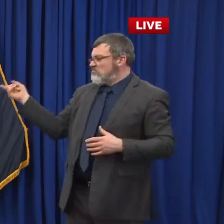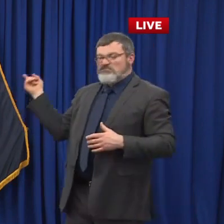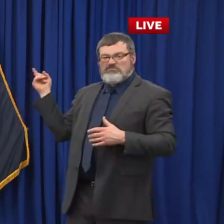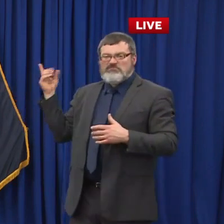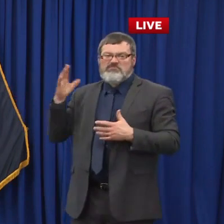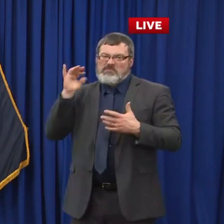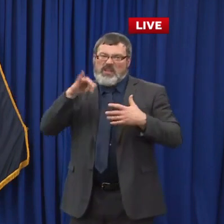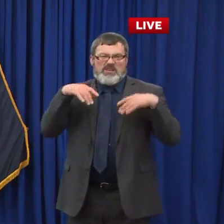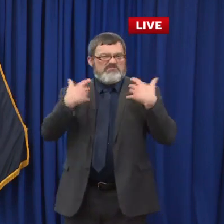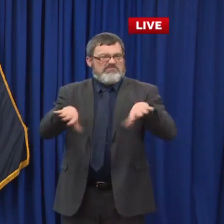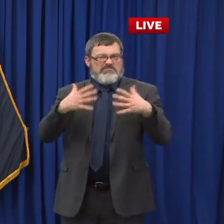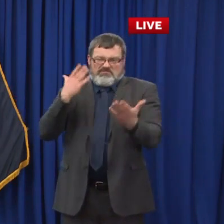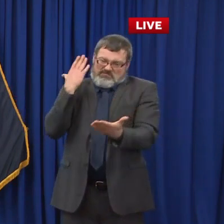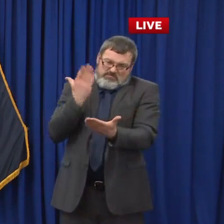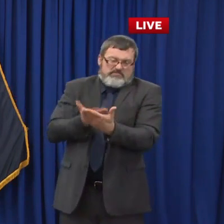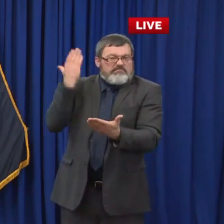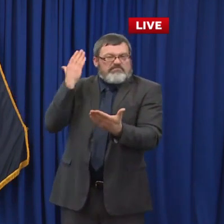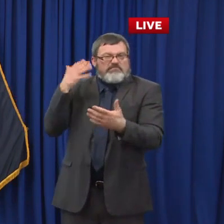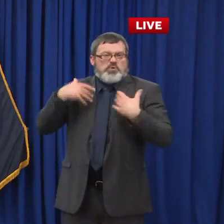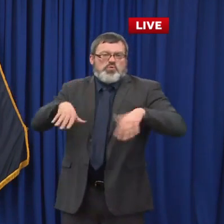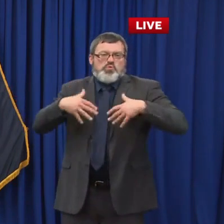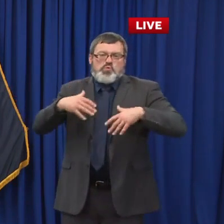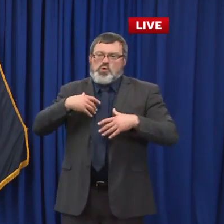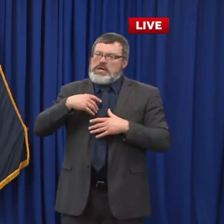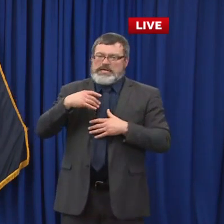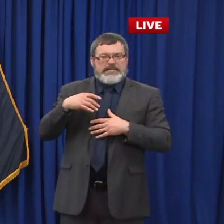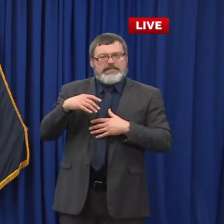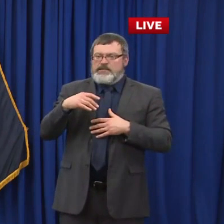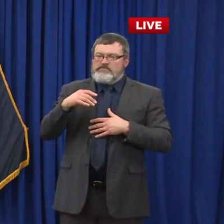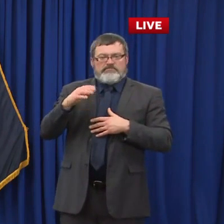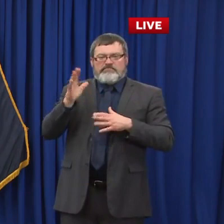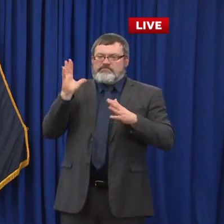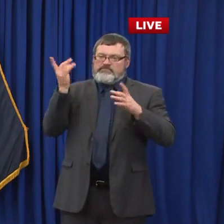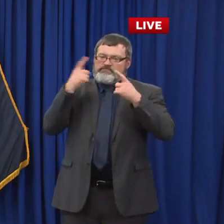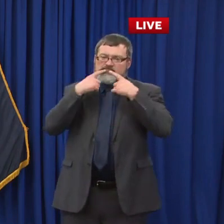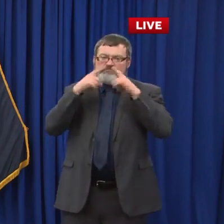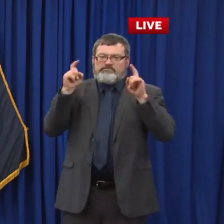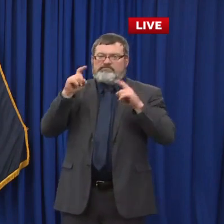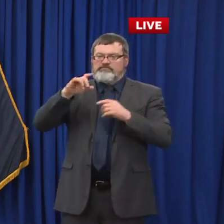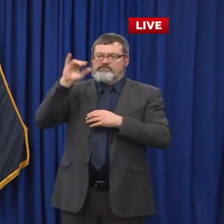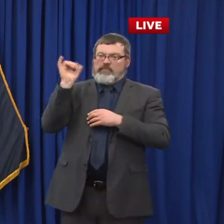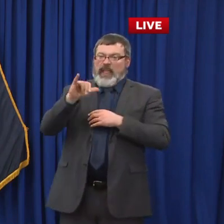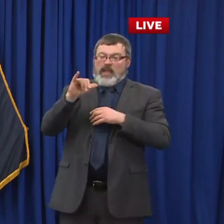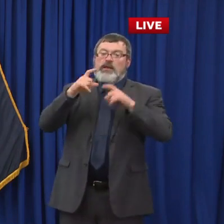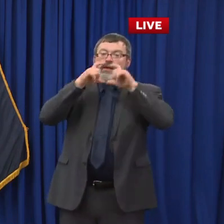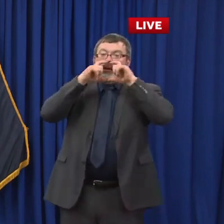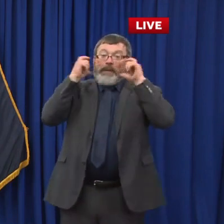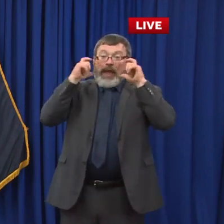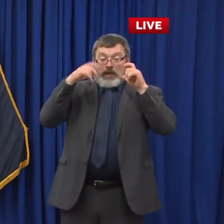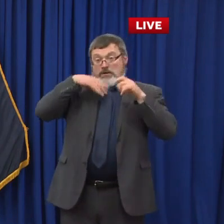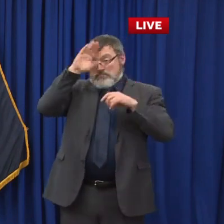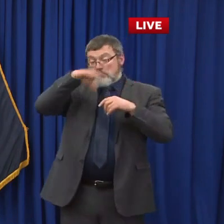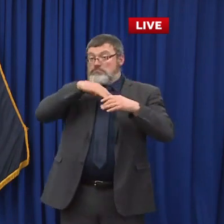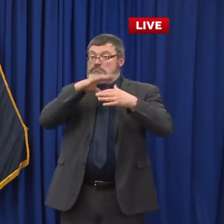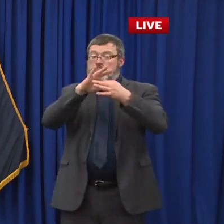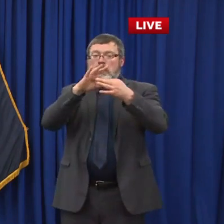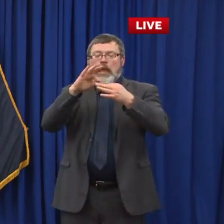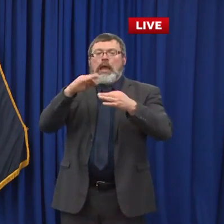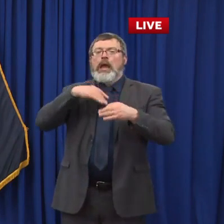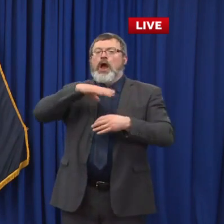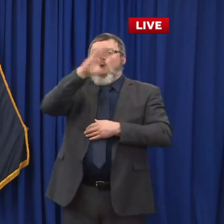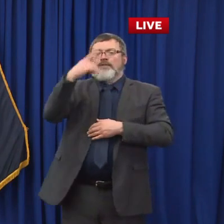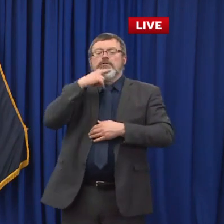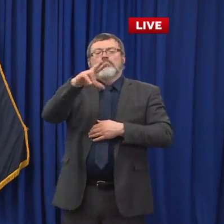We've always said, or I should just say, we've said all along that the mask mandate was always on the table and we were going to make sure that we let it let